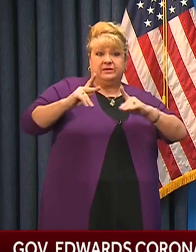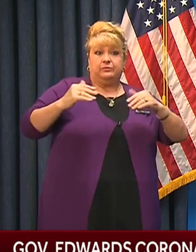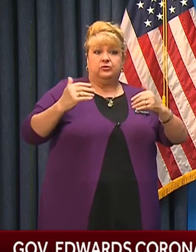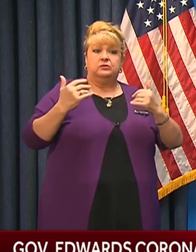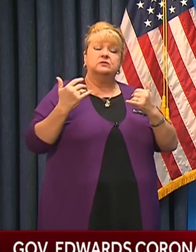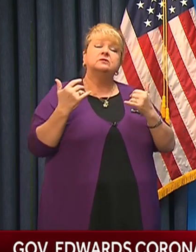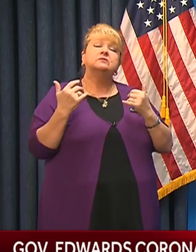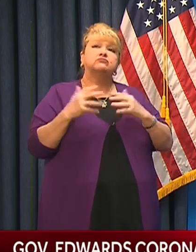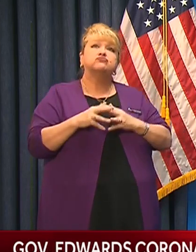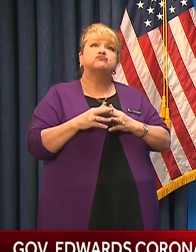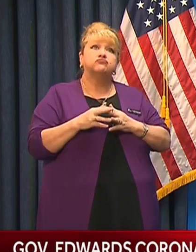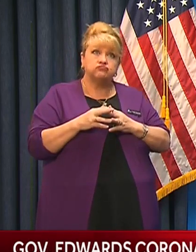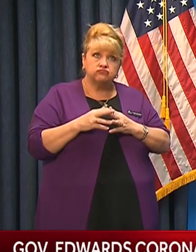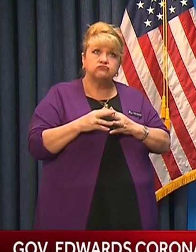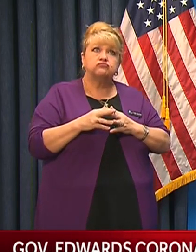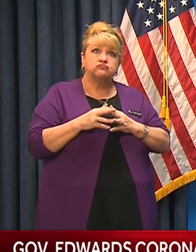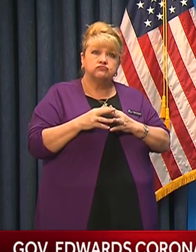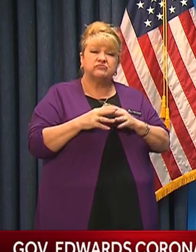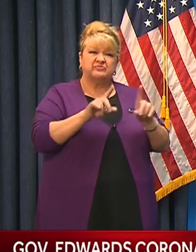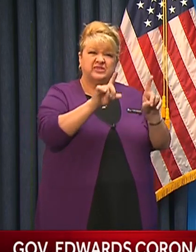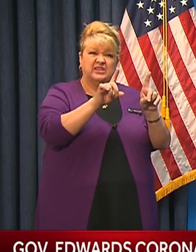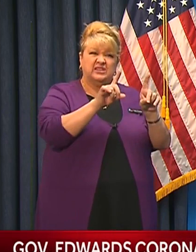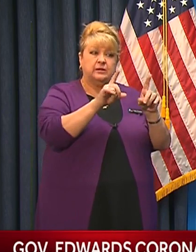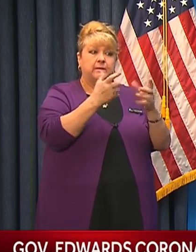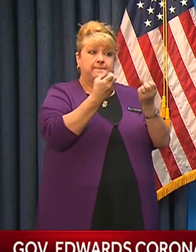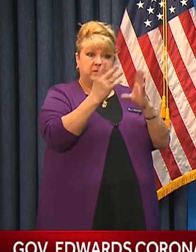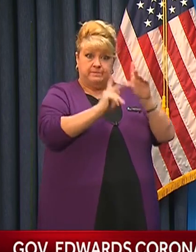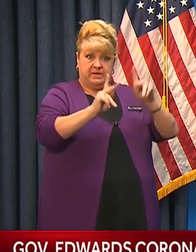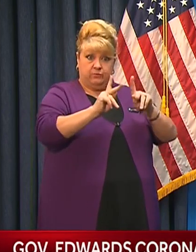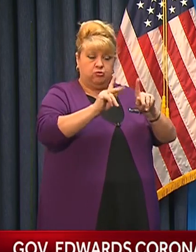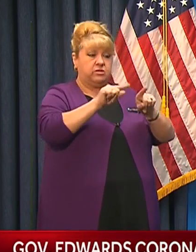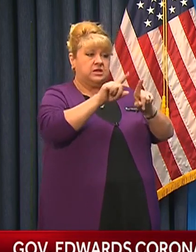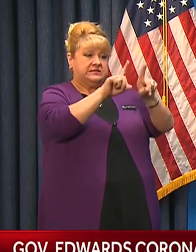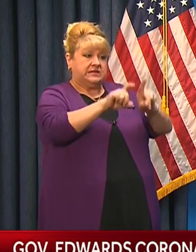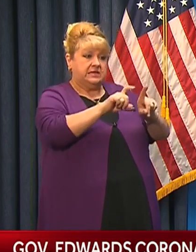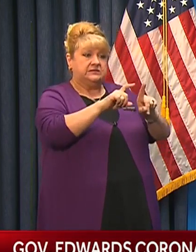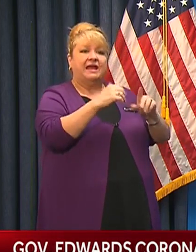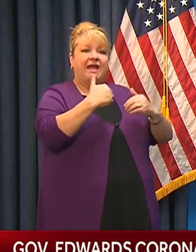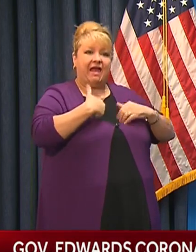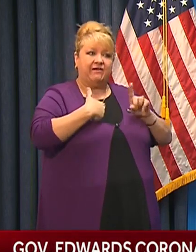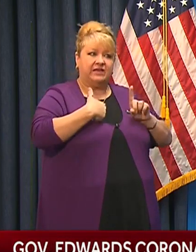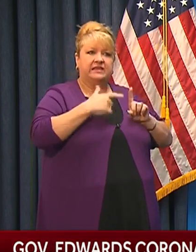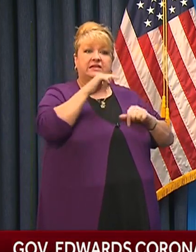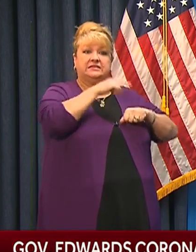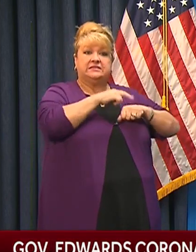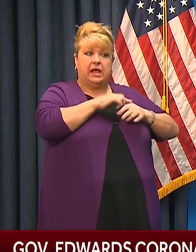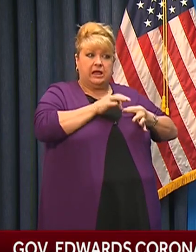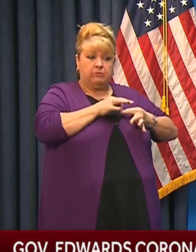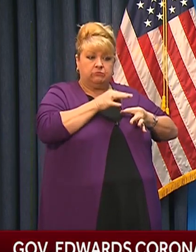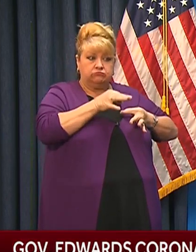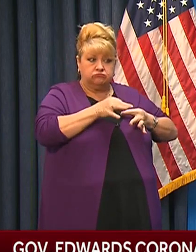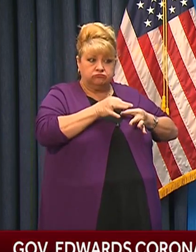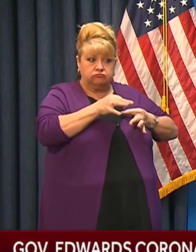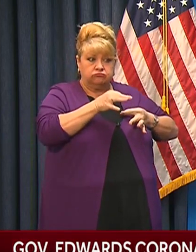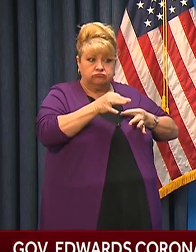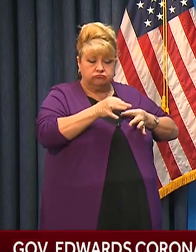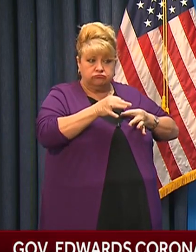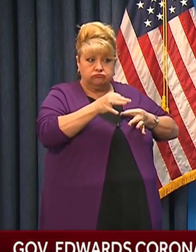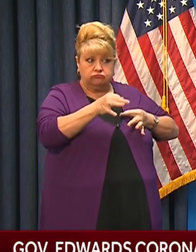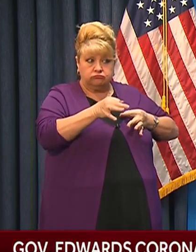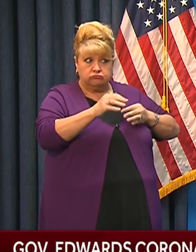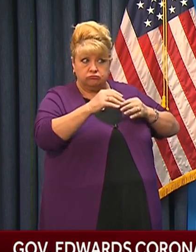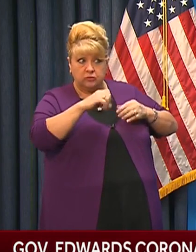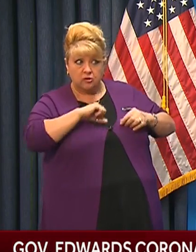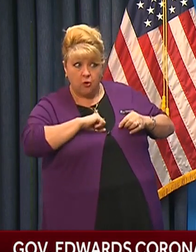been tested positive because of the lapse of time and how long it's been since they've been without